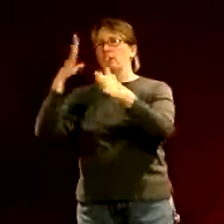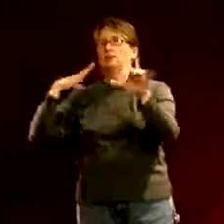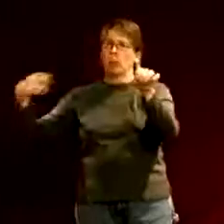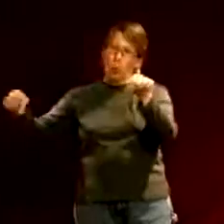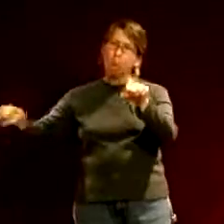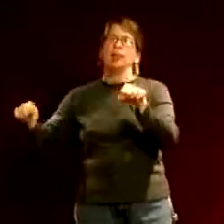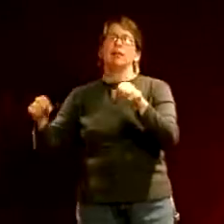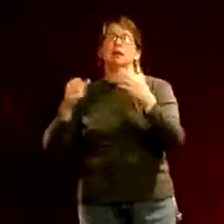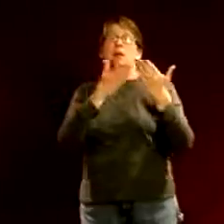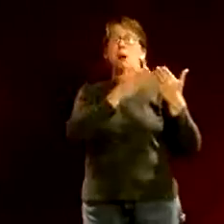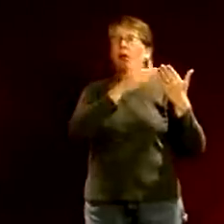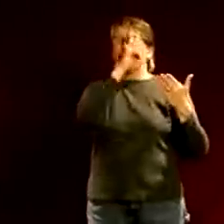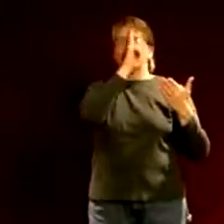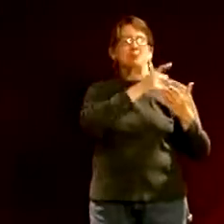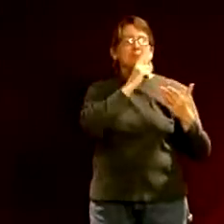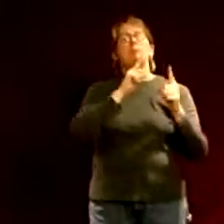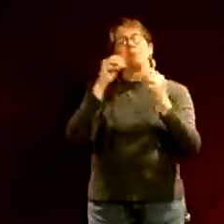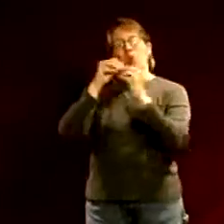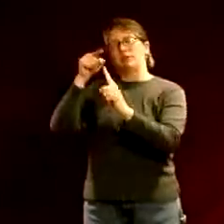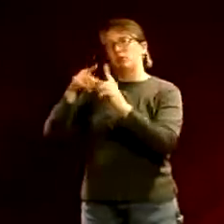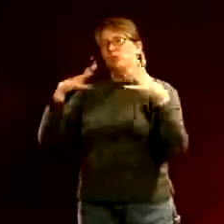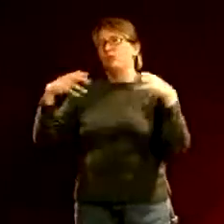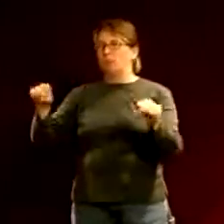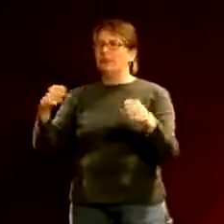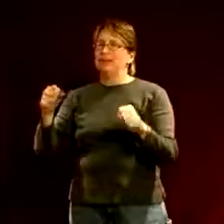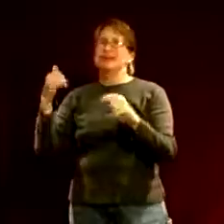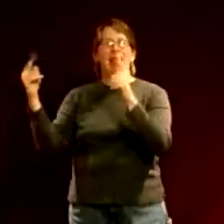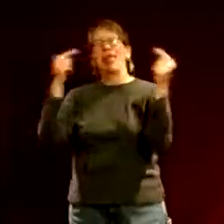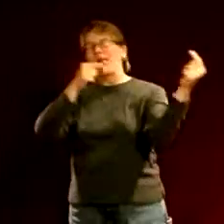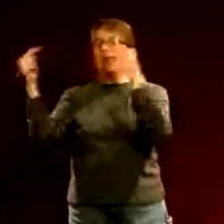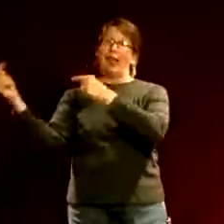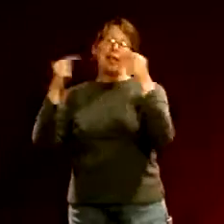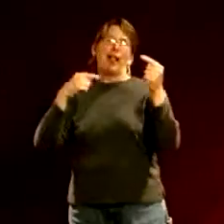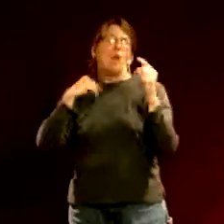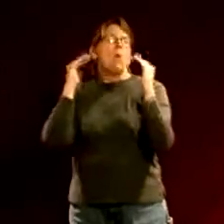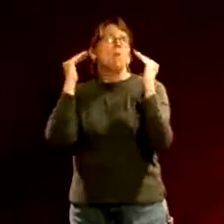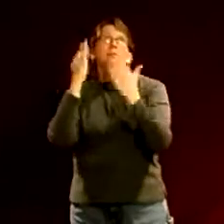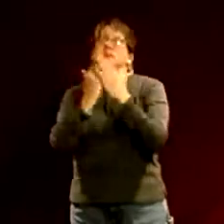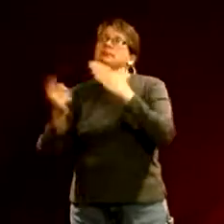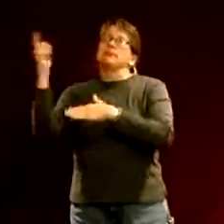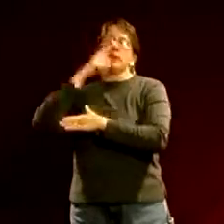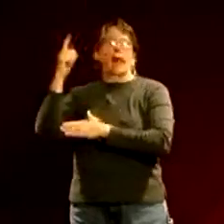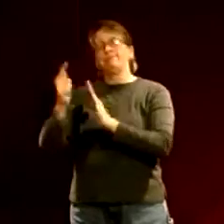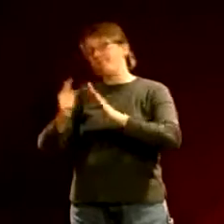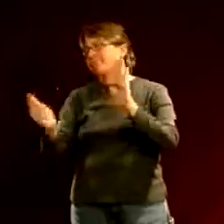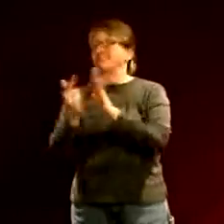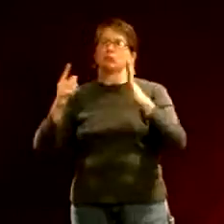is getting busier and now they're talking about should they ban you know four-wheelers should they ban snowmobiles what should they ban what should they allow so we're